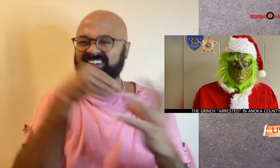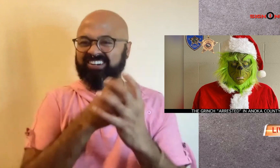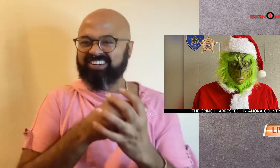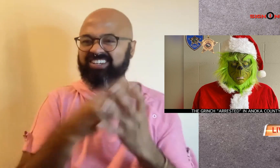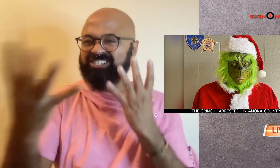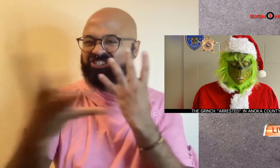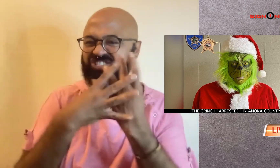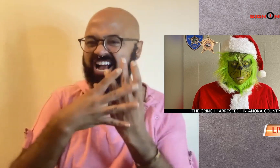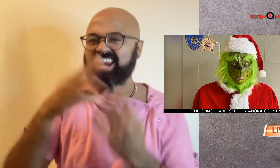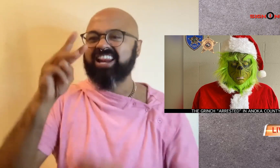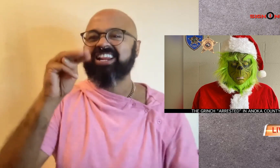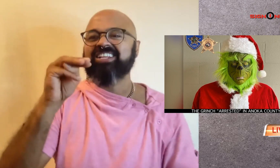Minnesota jail.